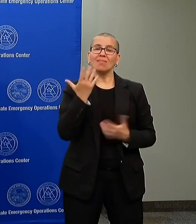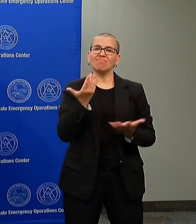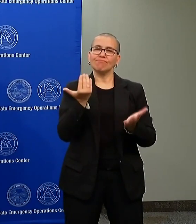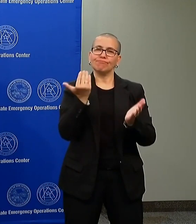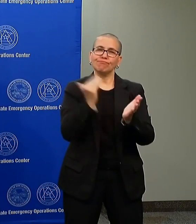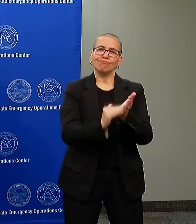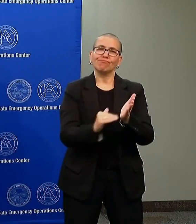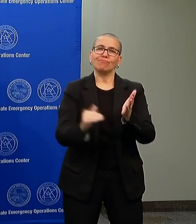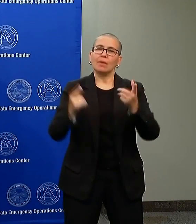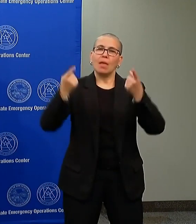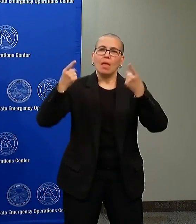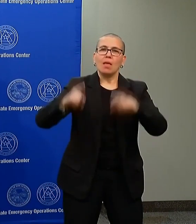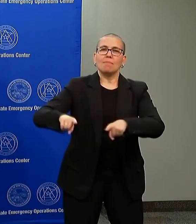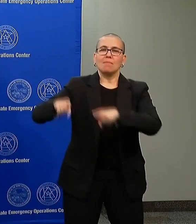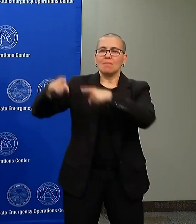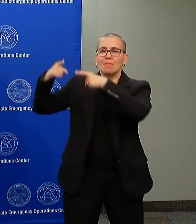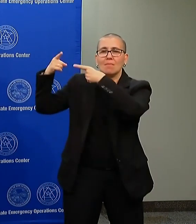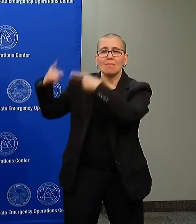no one held accountable.